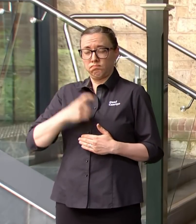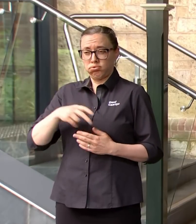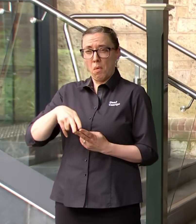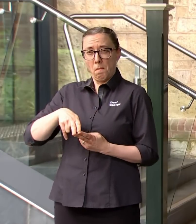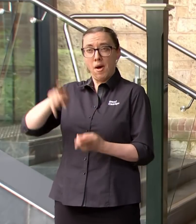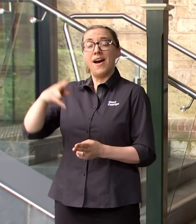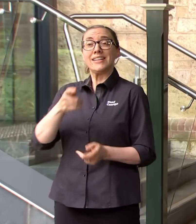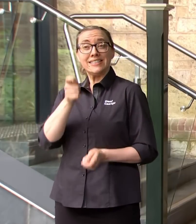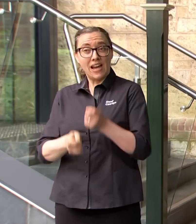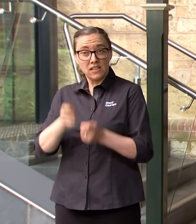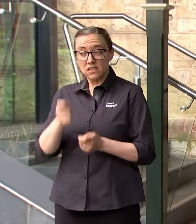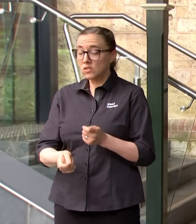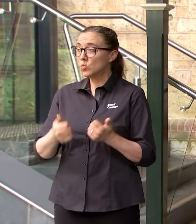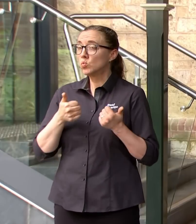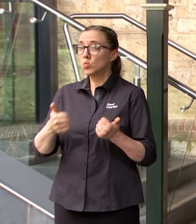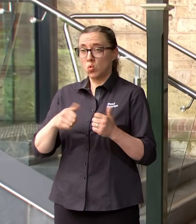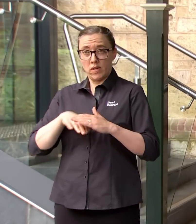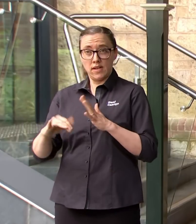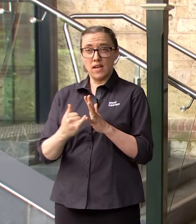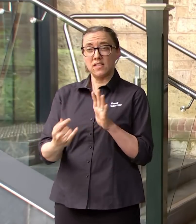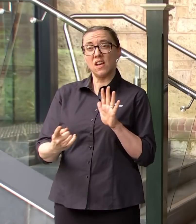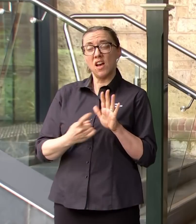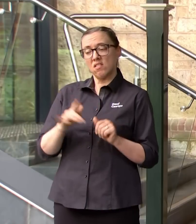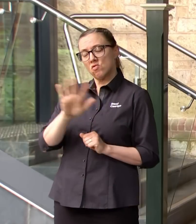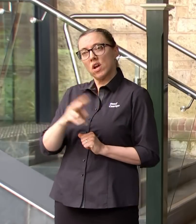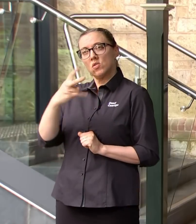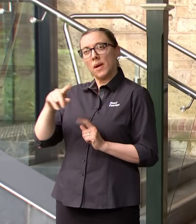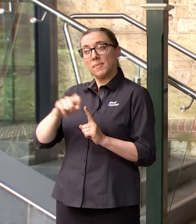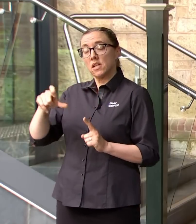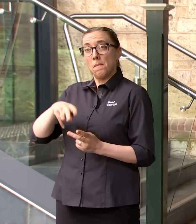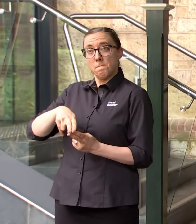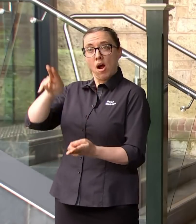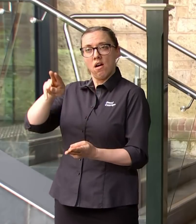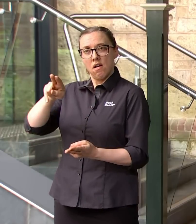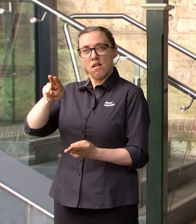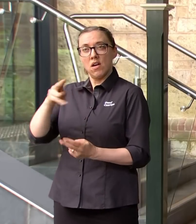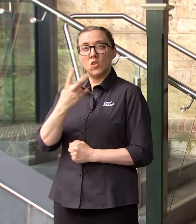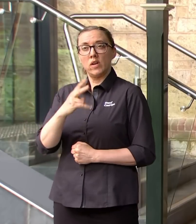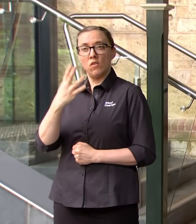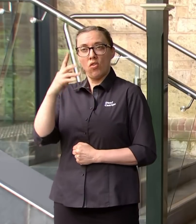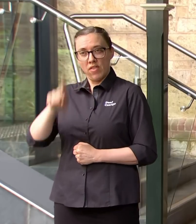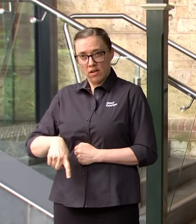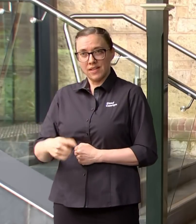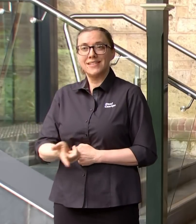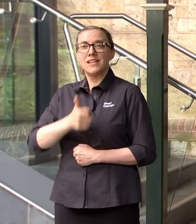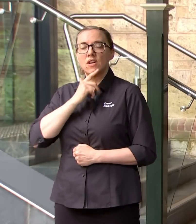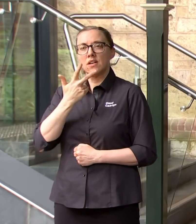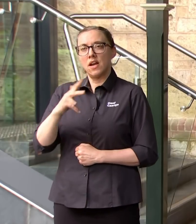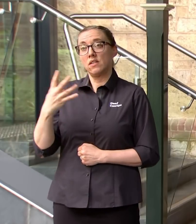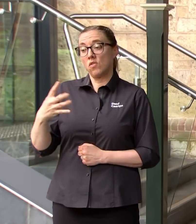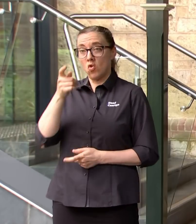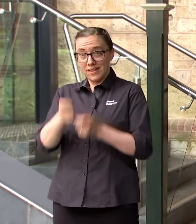number of tests which occurred across South Australia. About a 20% surge to 24,784